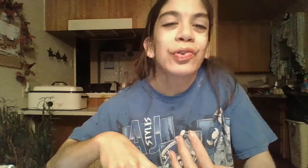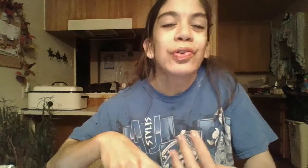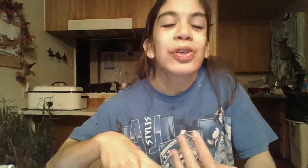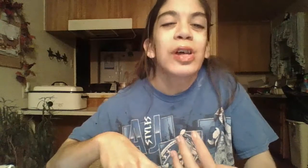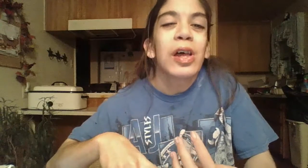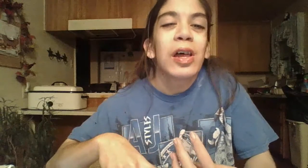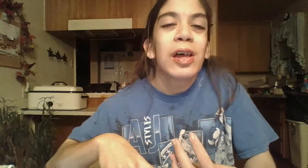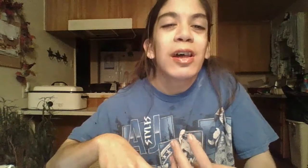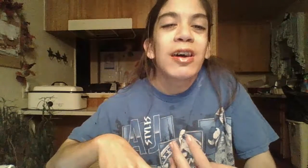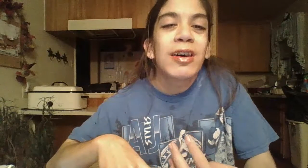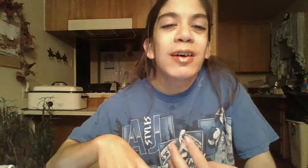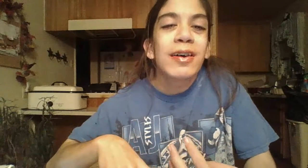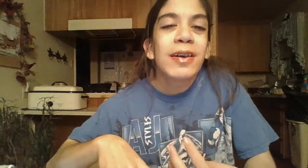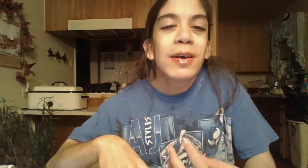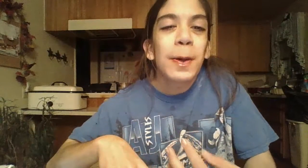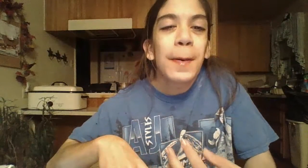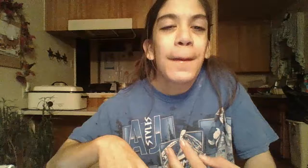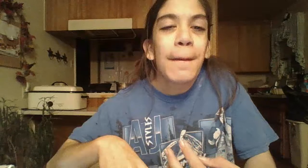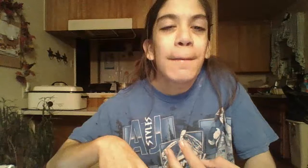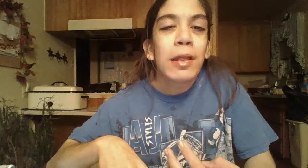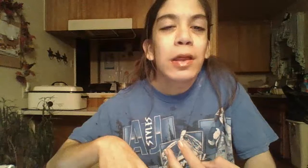and...